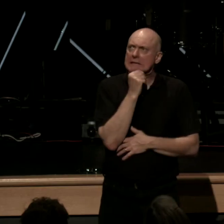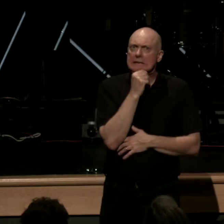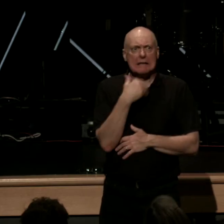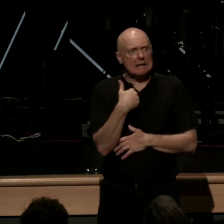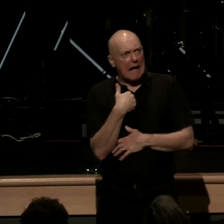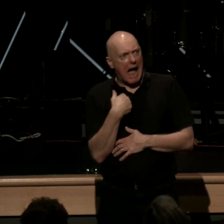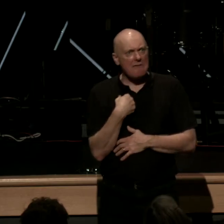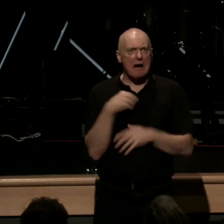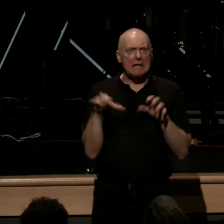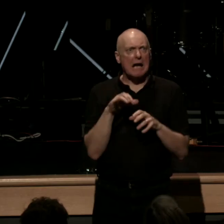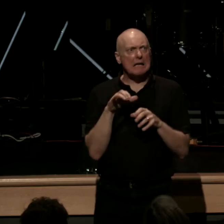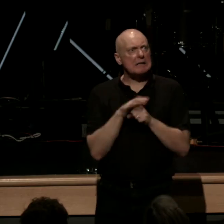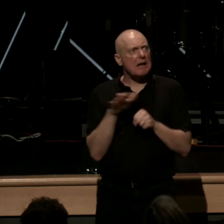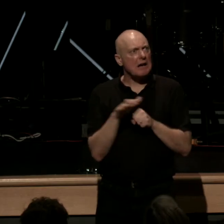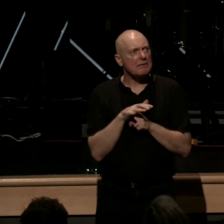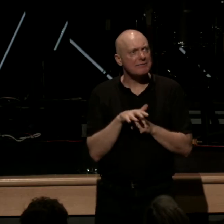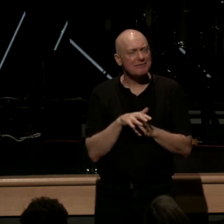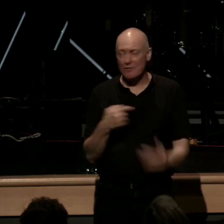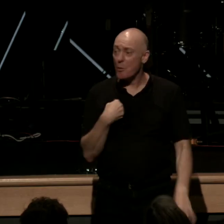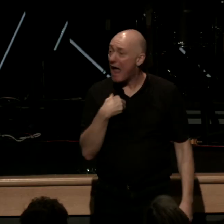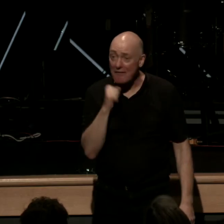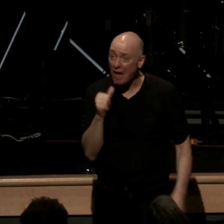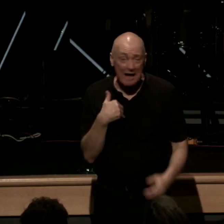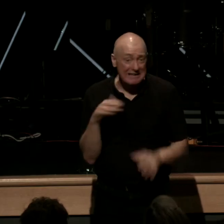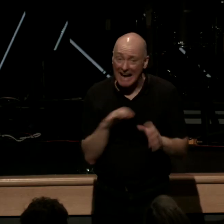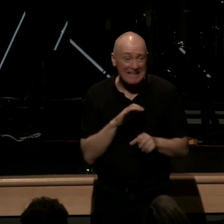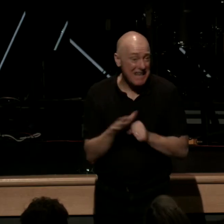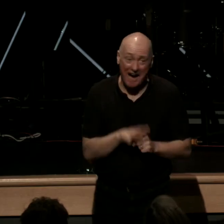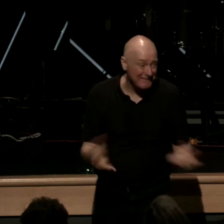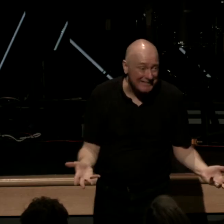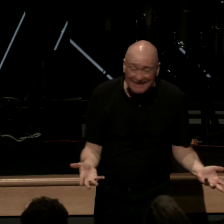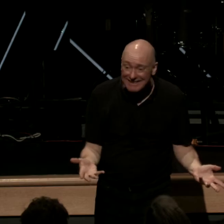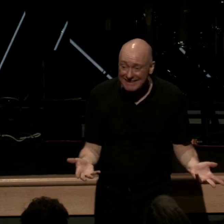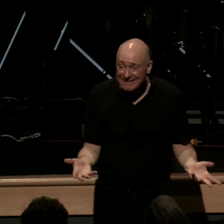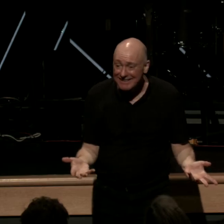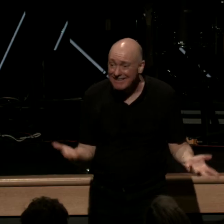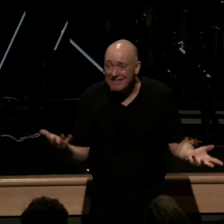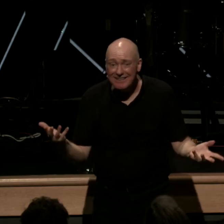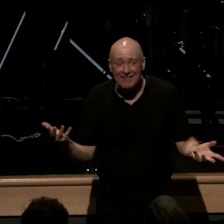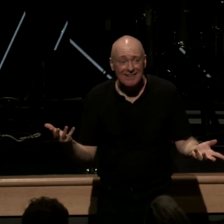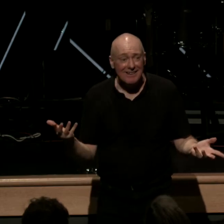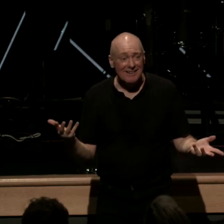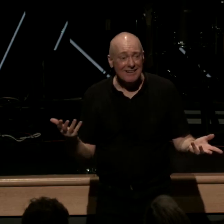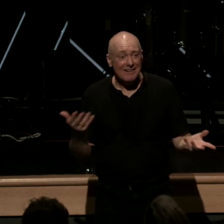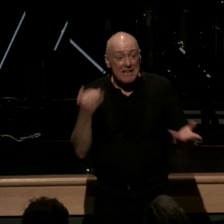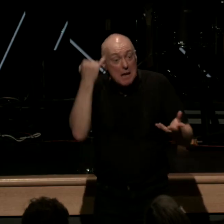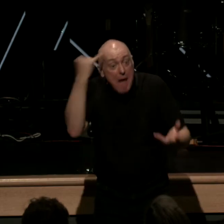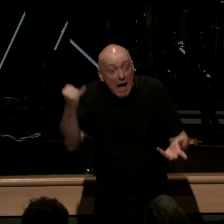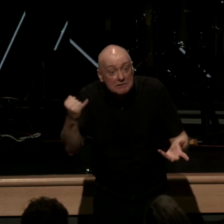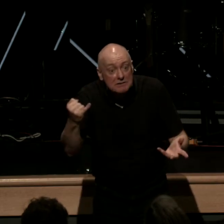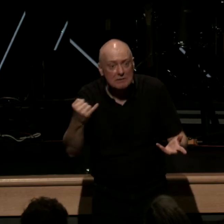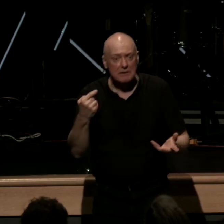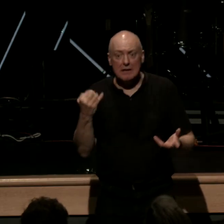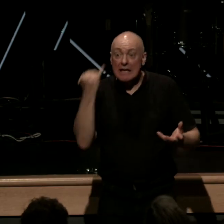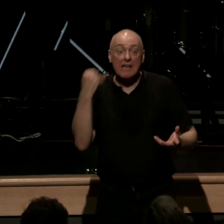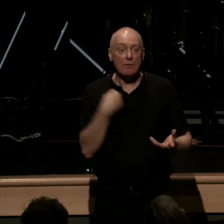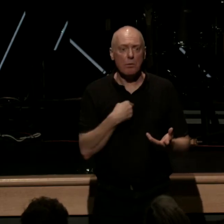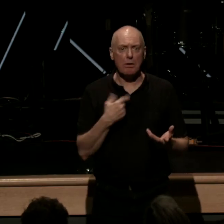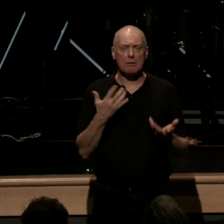sure we haven't done enough and we're constantly trying to earn grace just think how susceptible we would all be to the authorities above